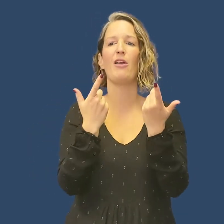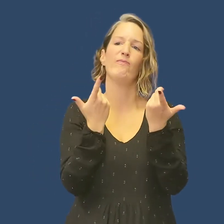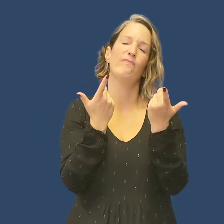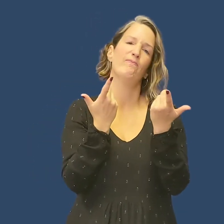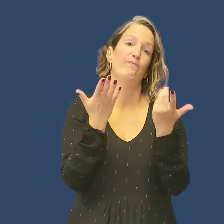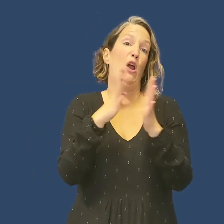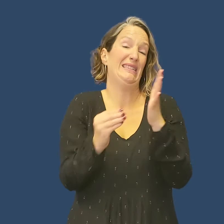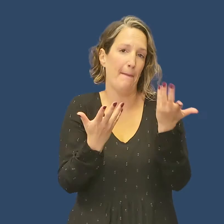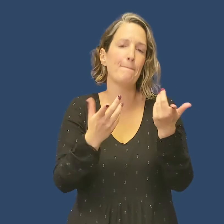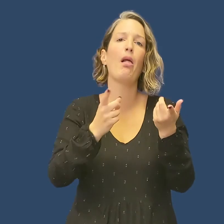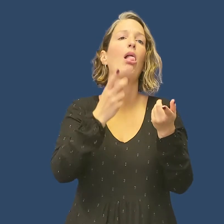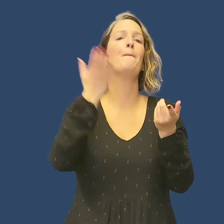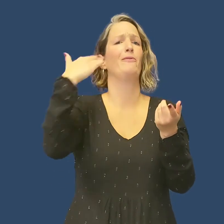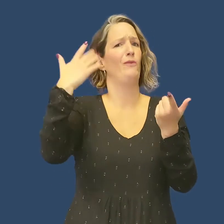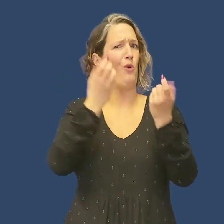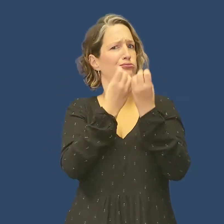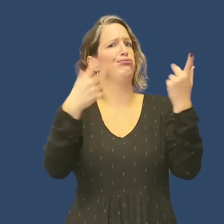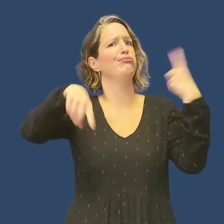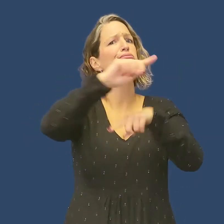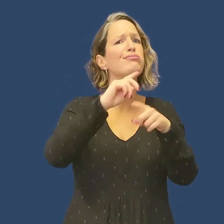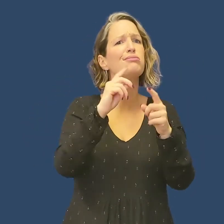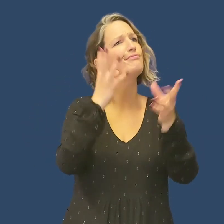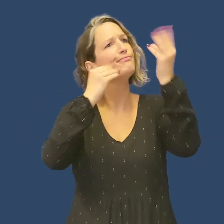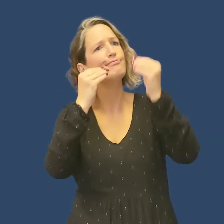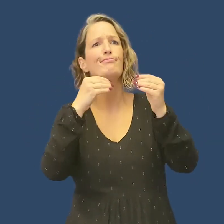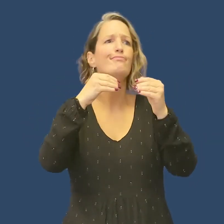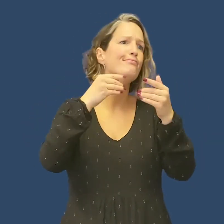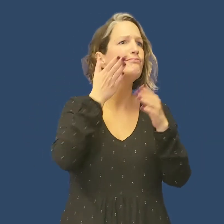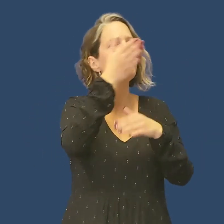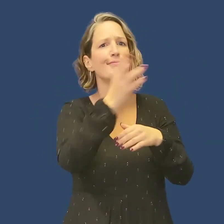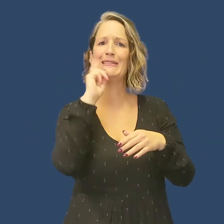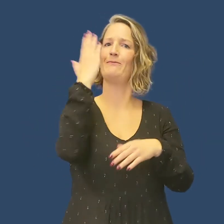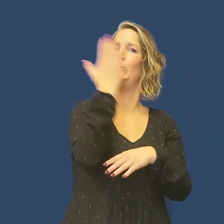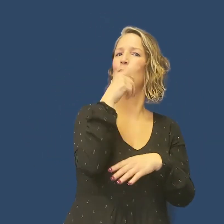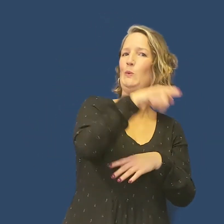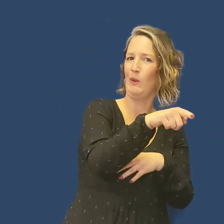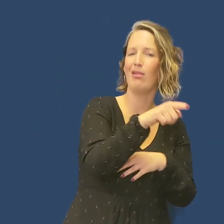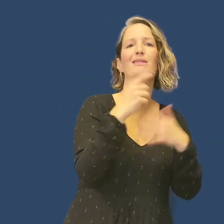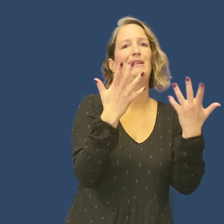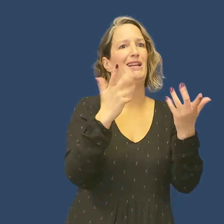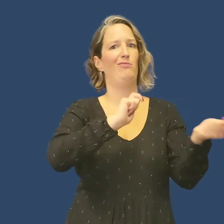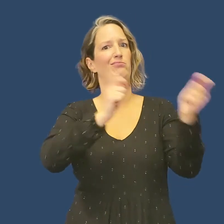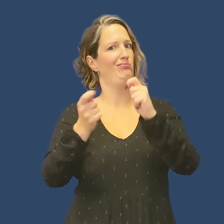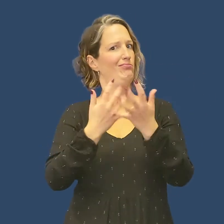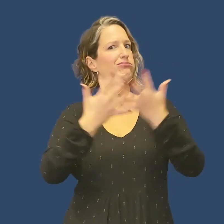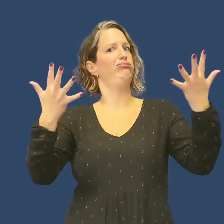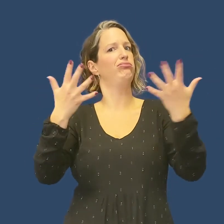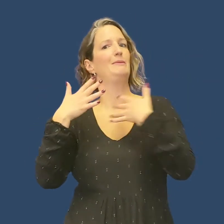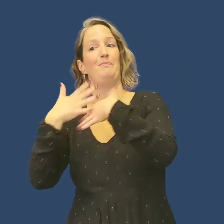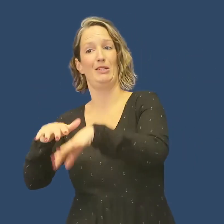policy. Historically, Deaf children used to attend Deaf schools, but there's now been a much stronger move towards mainstreaming of